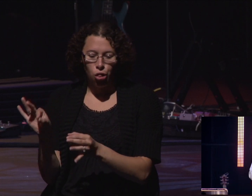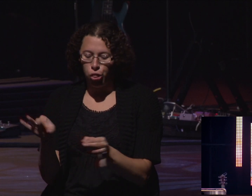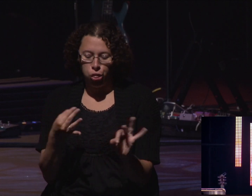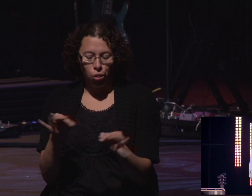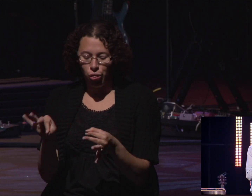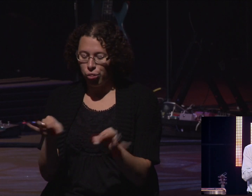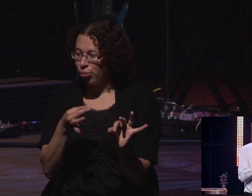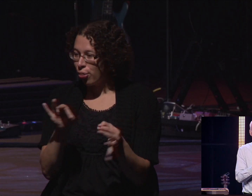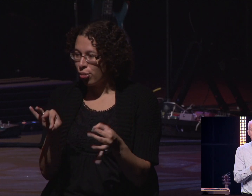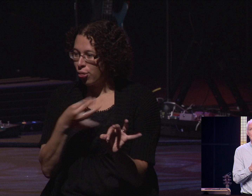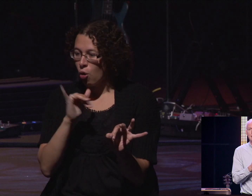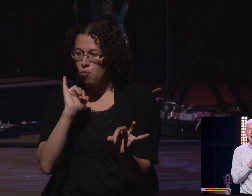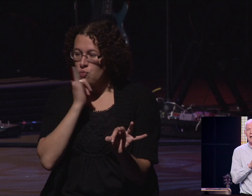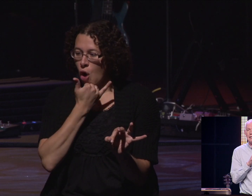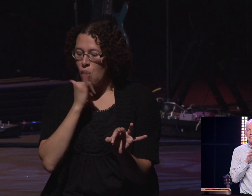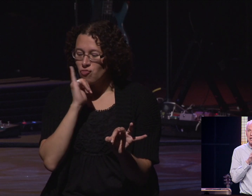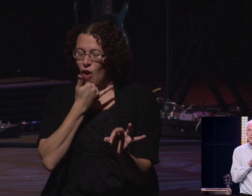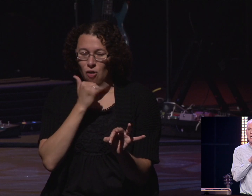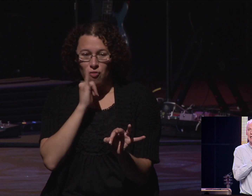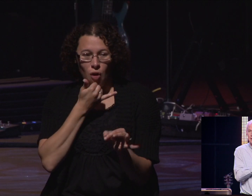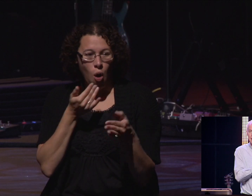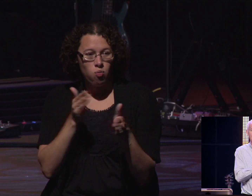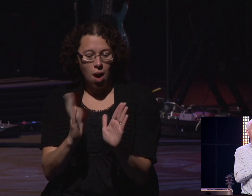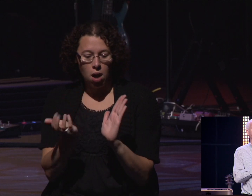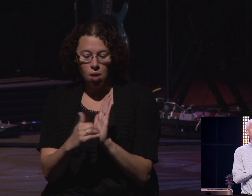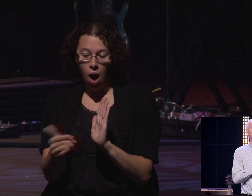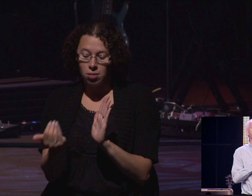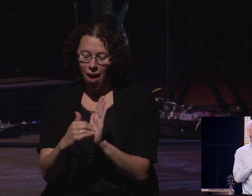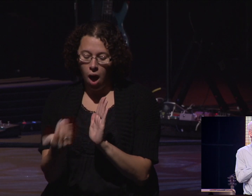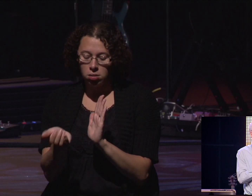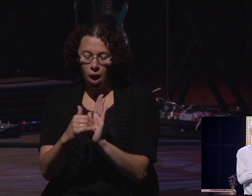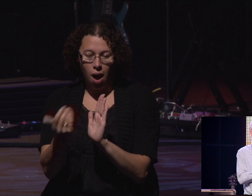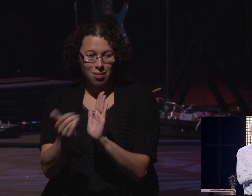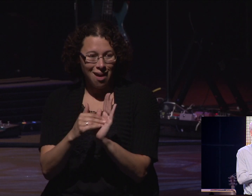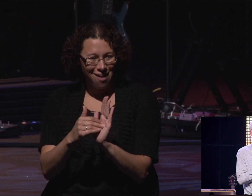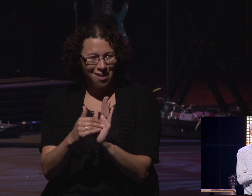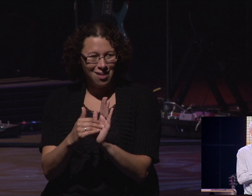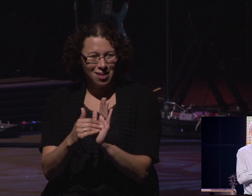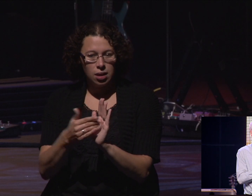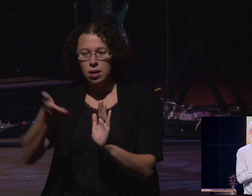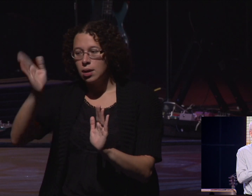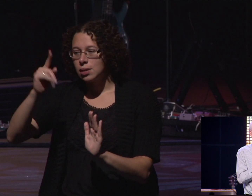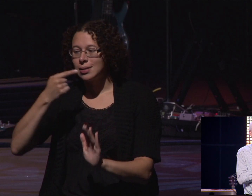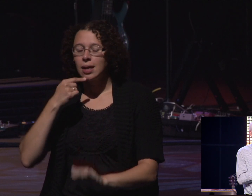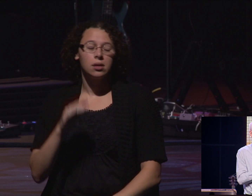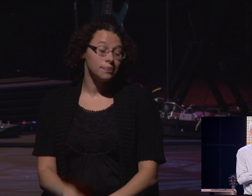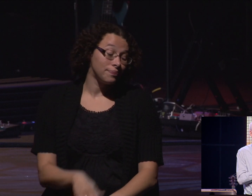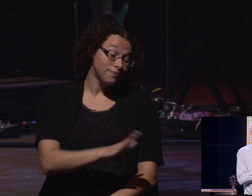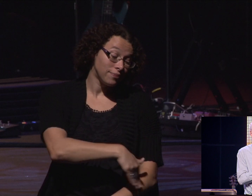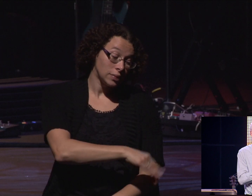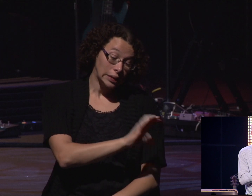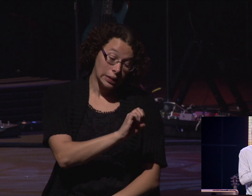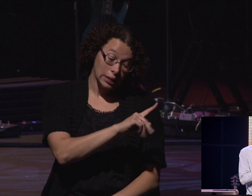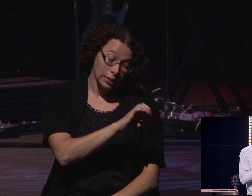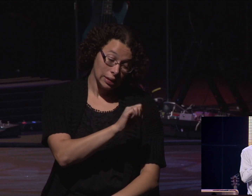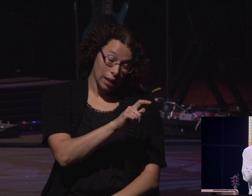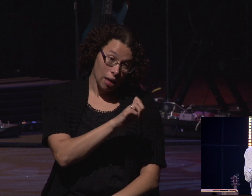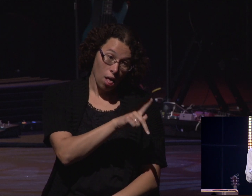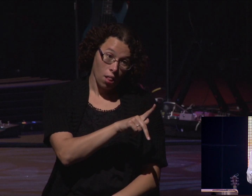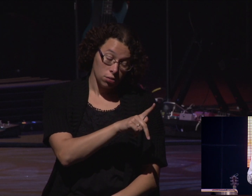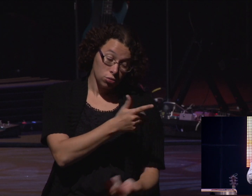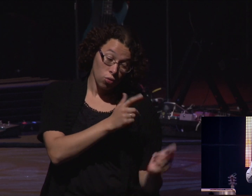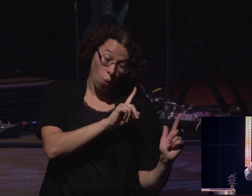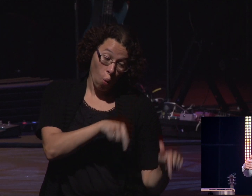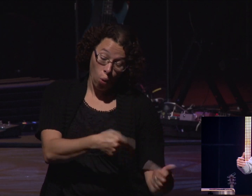They had gone the wrong direction. And God sent Ezekiel to come to them and speak to them. And he prophesied. And the